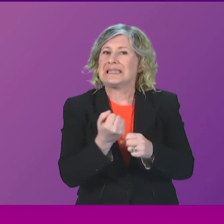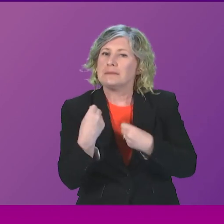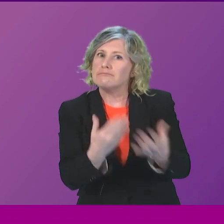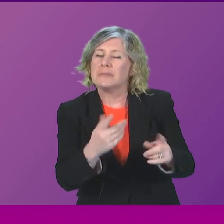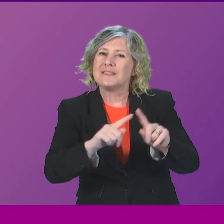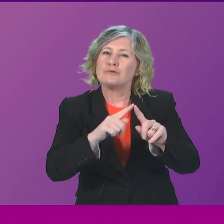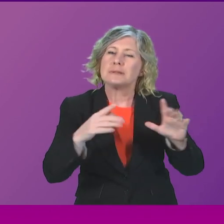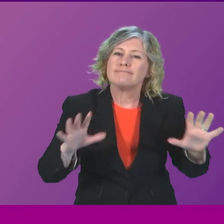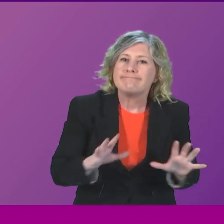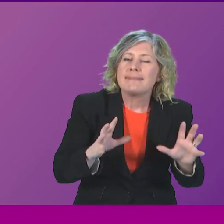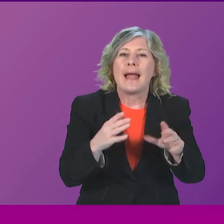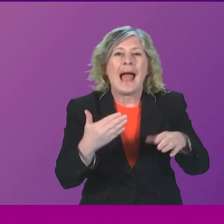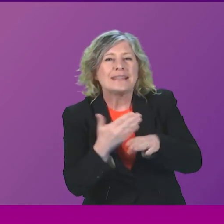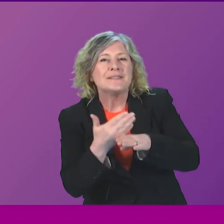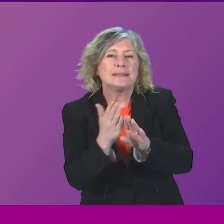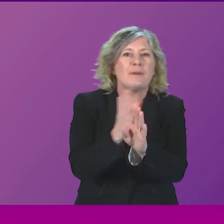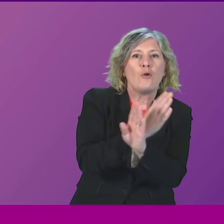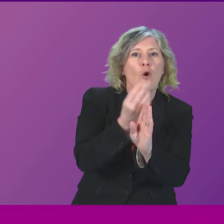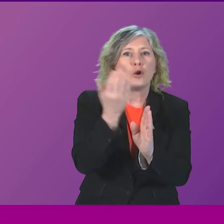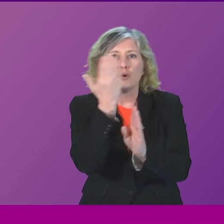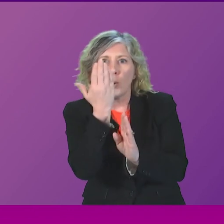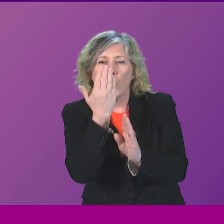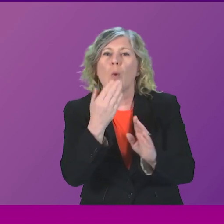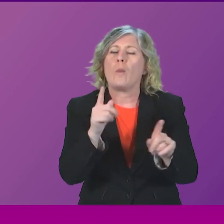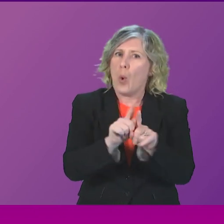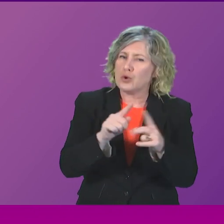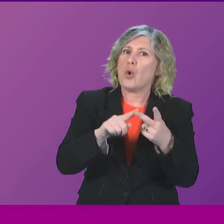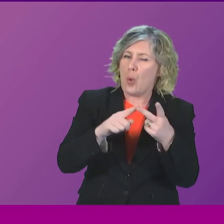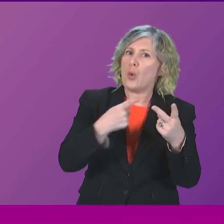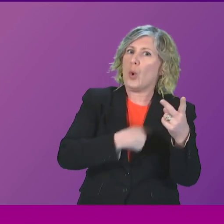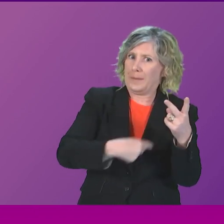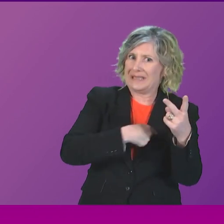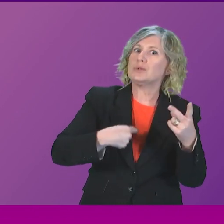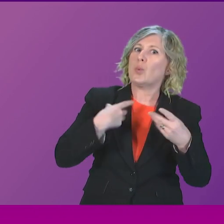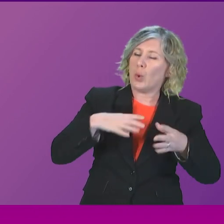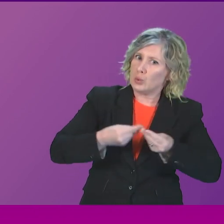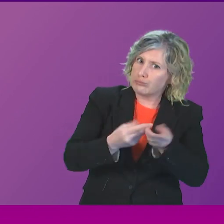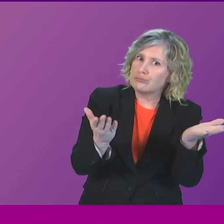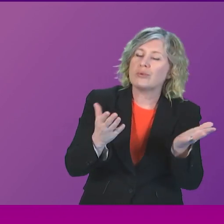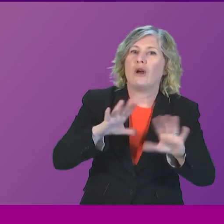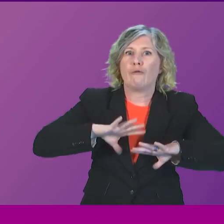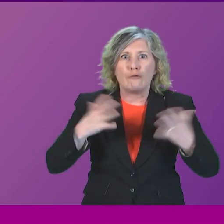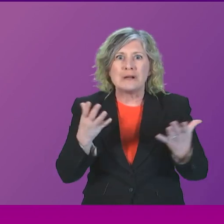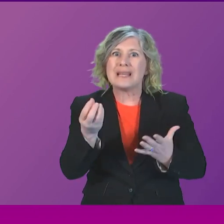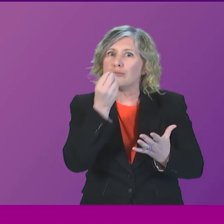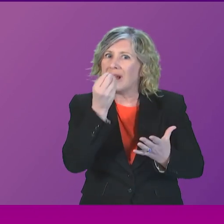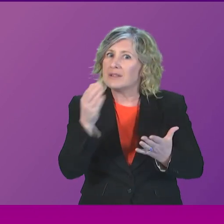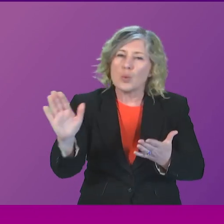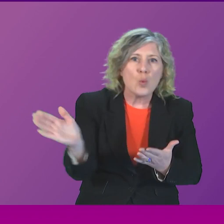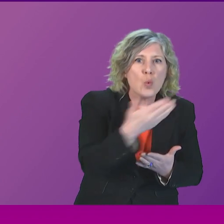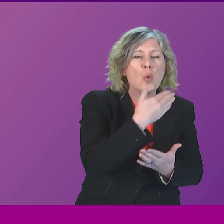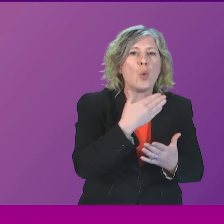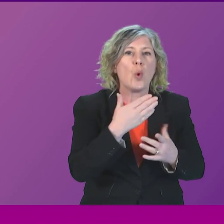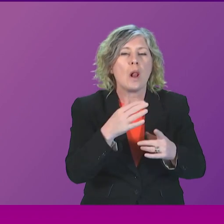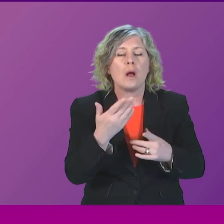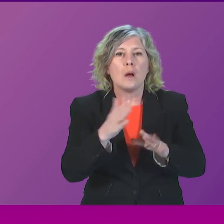activities. We're also, of course, committed to developing plans to deliver free breakfast to all primary and special